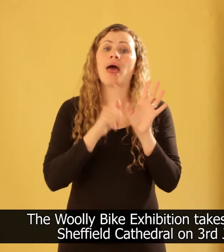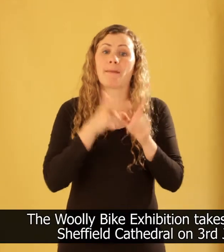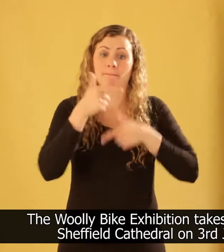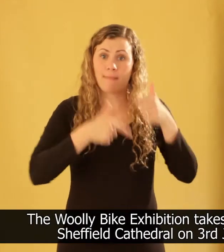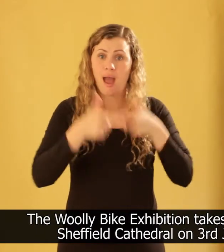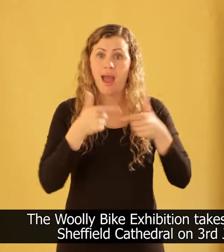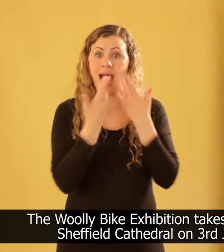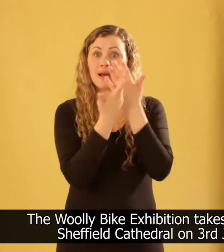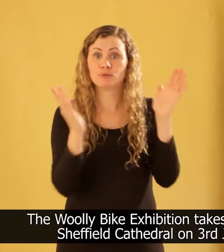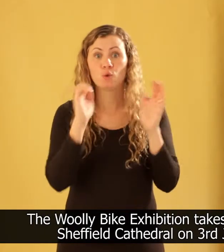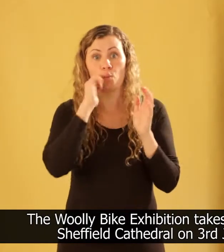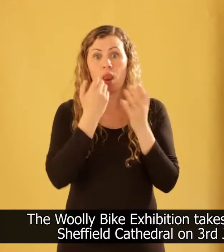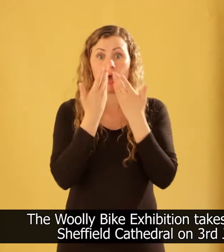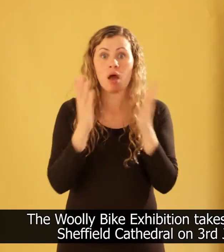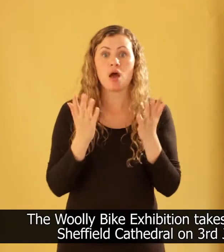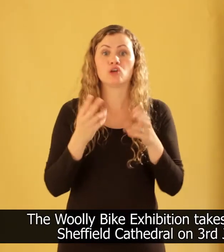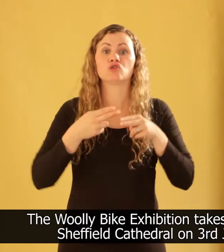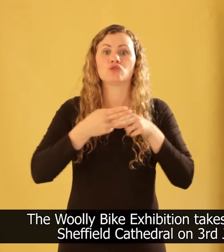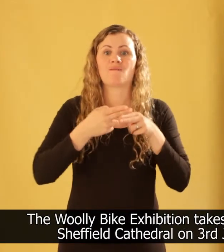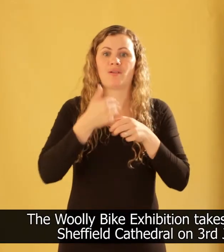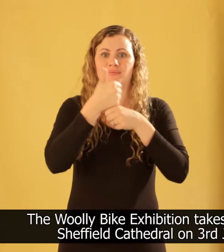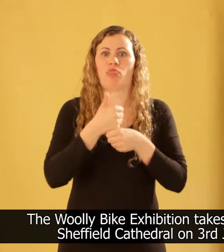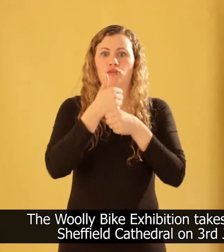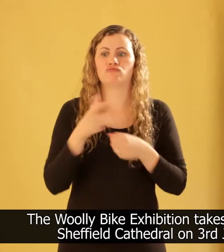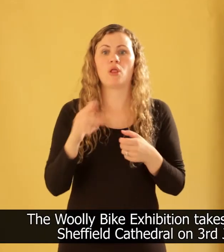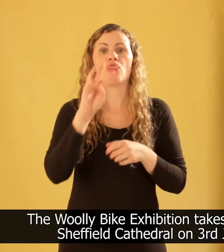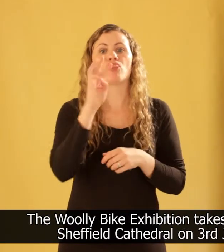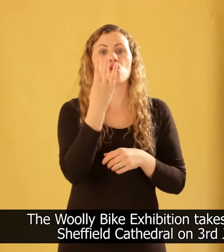Exhibition takes place at Sheffield Cathedral on the 3rd of July.